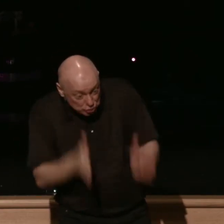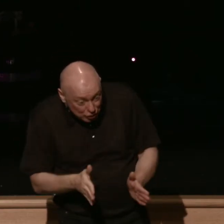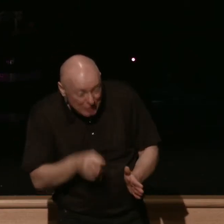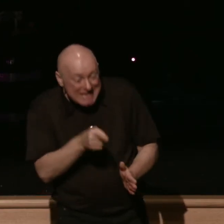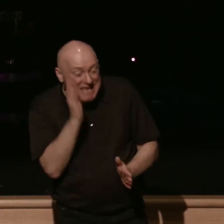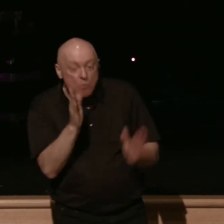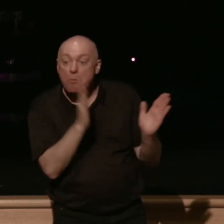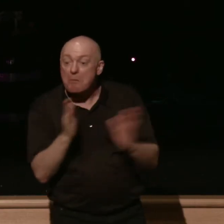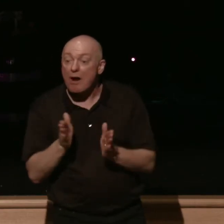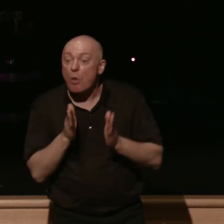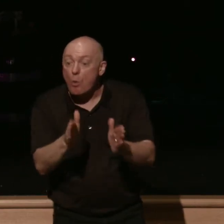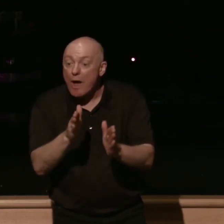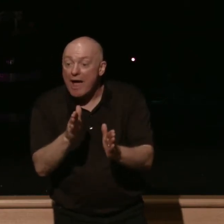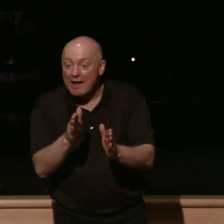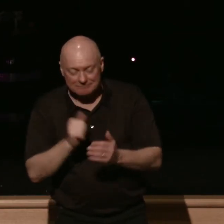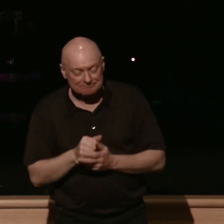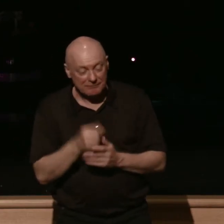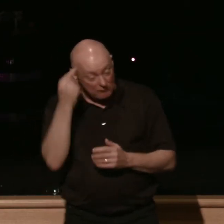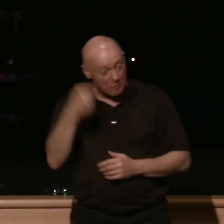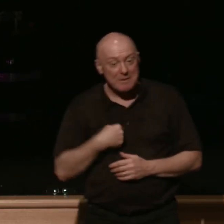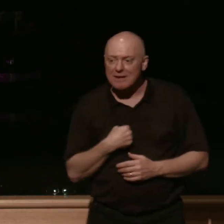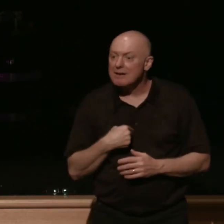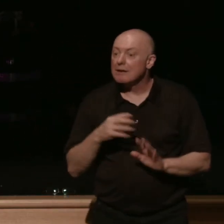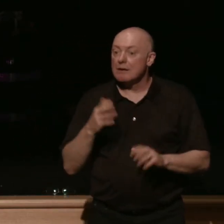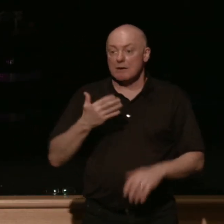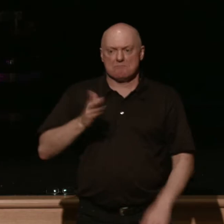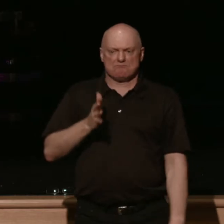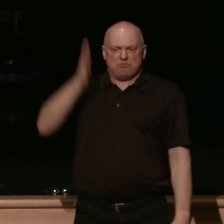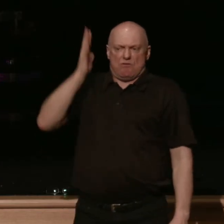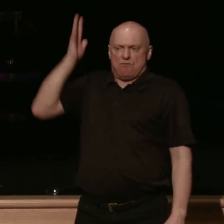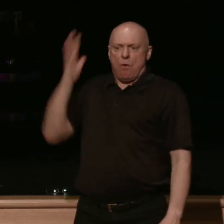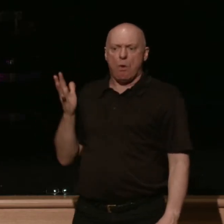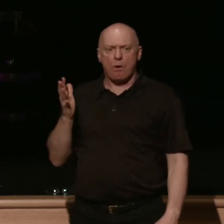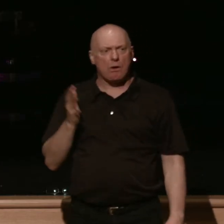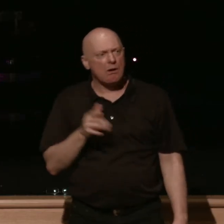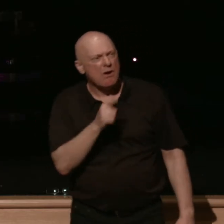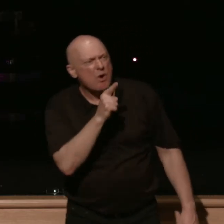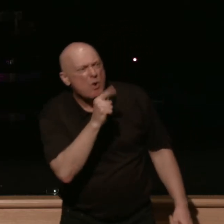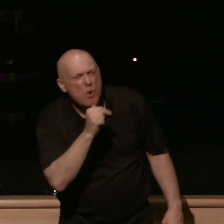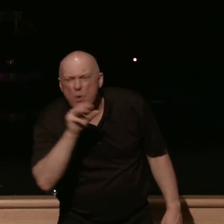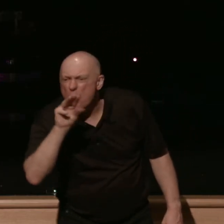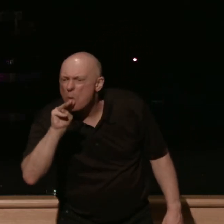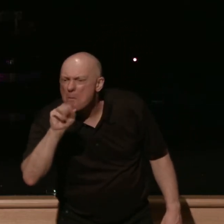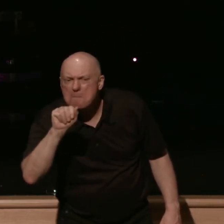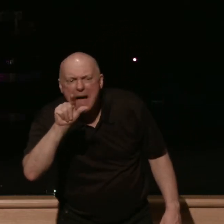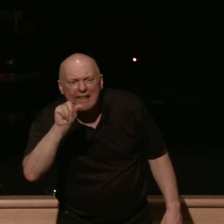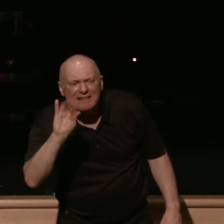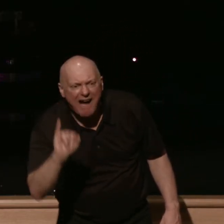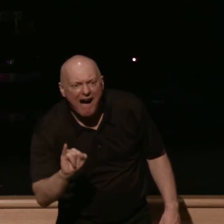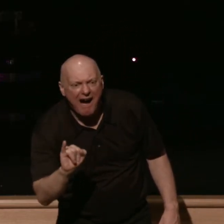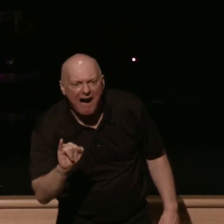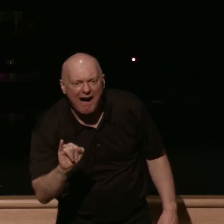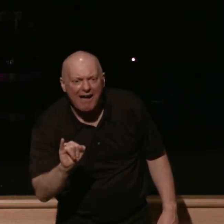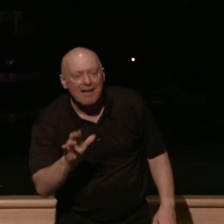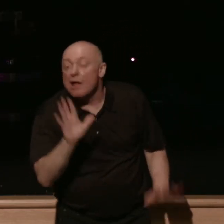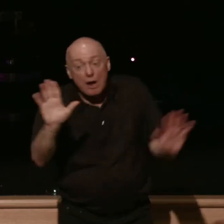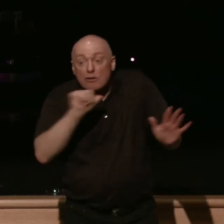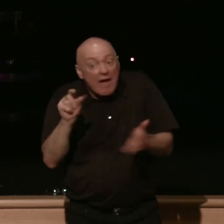the way before me now what's fascinating back then there was some discussion about who this malachi was this is not the writer of the book uh